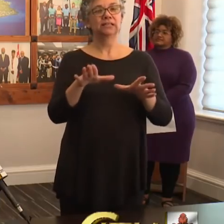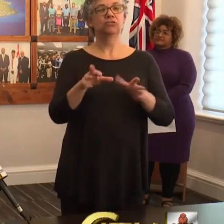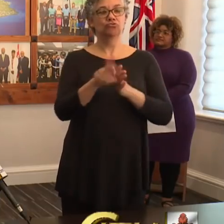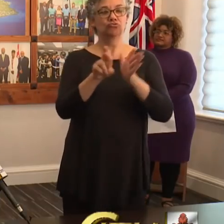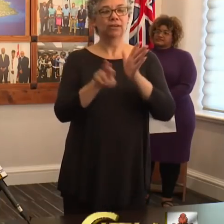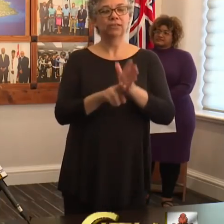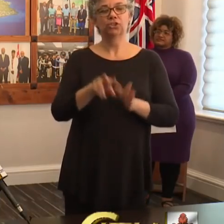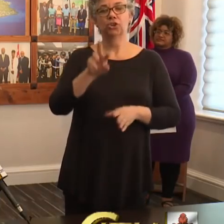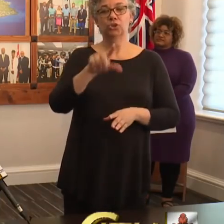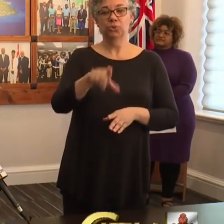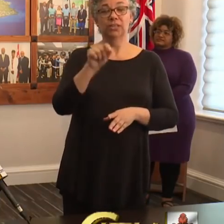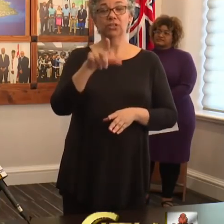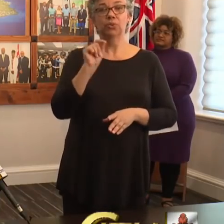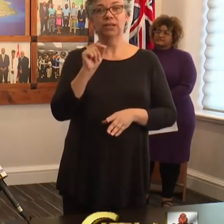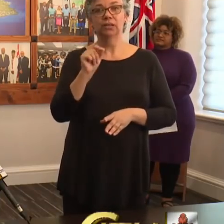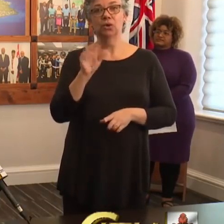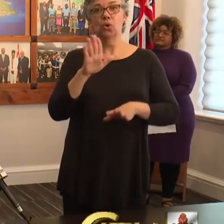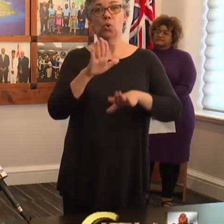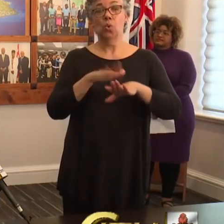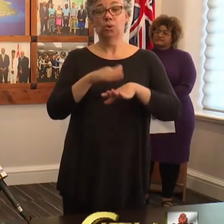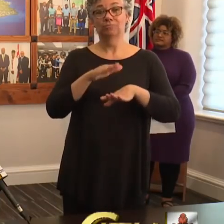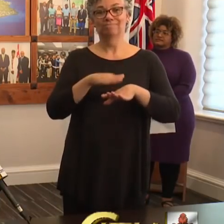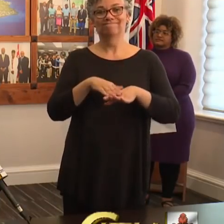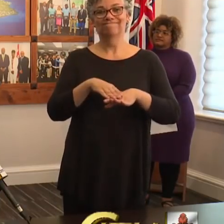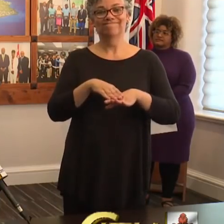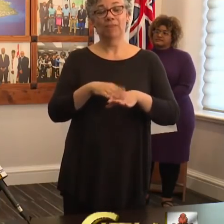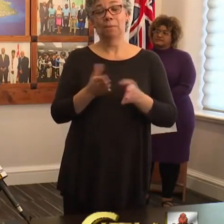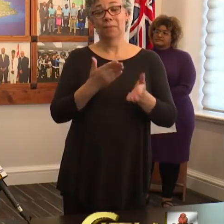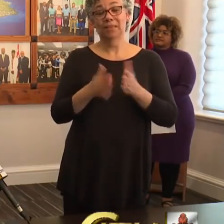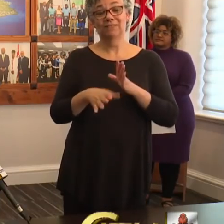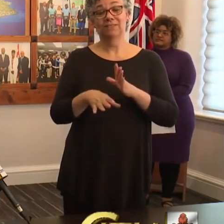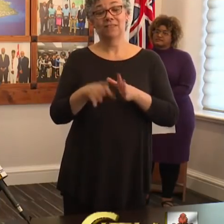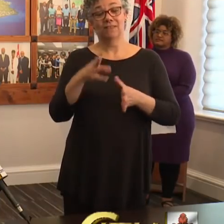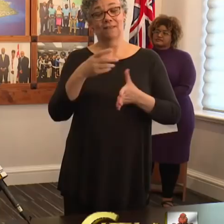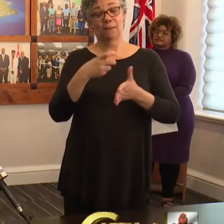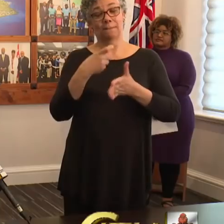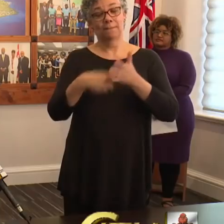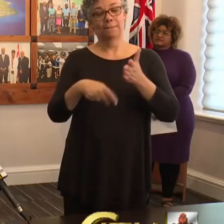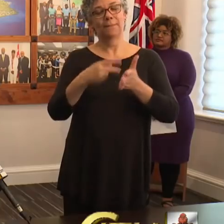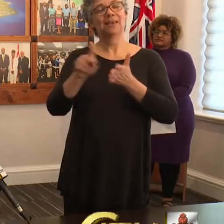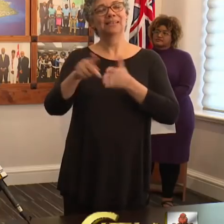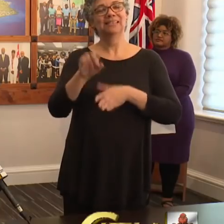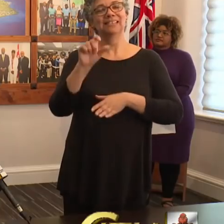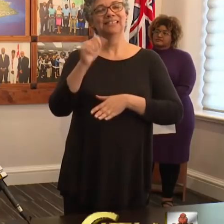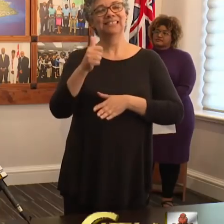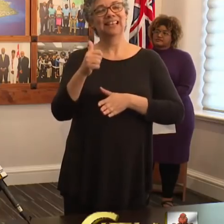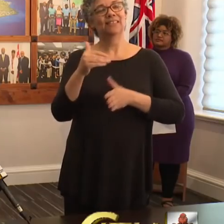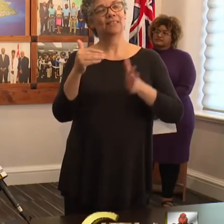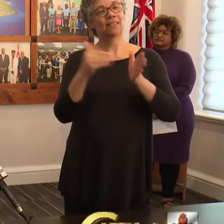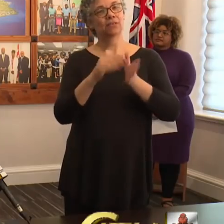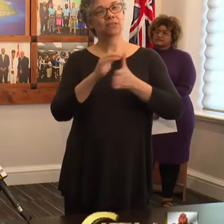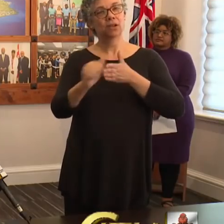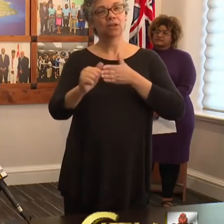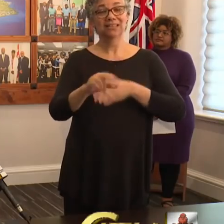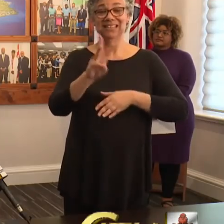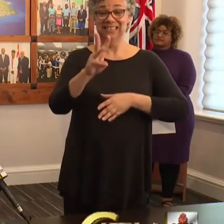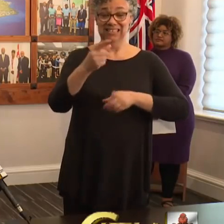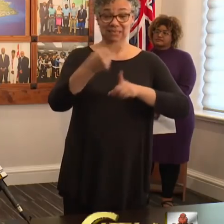on conviction will face a fine of $10,000, six months imprisonment or